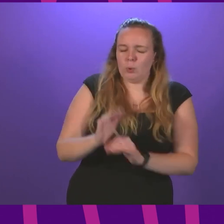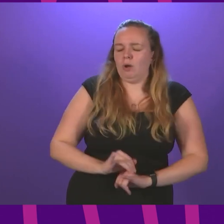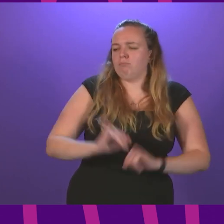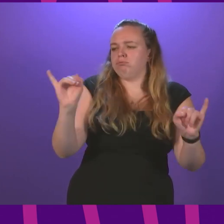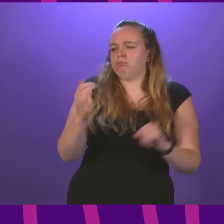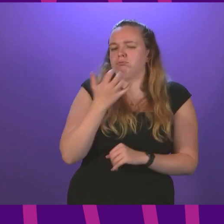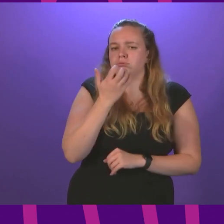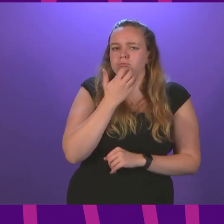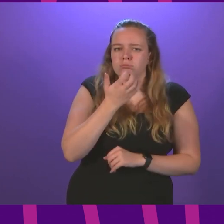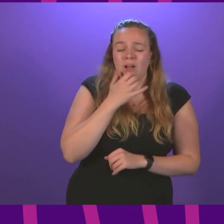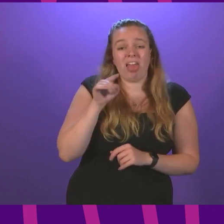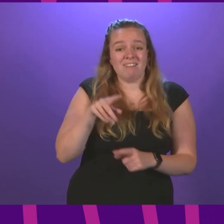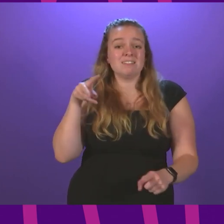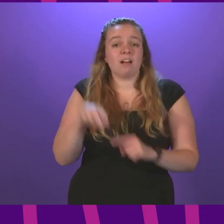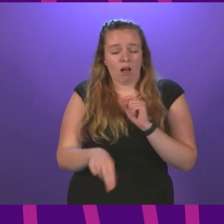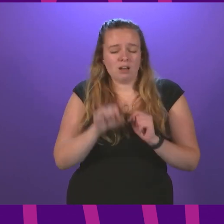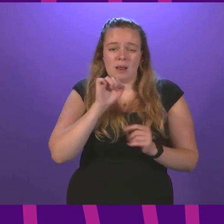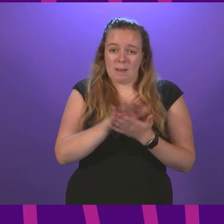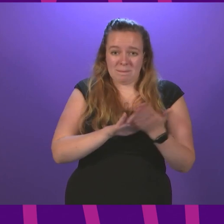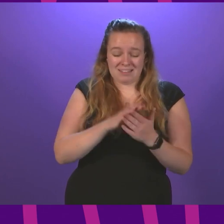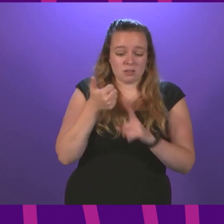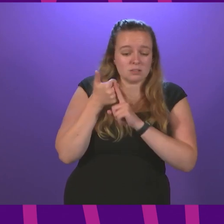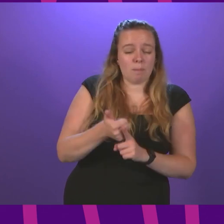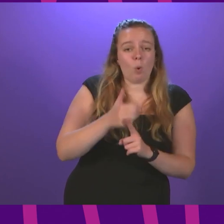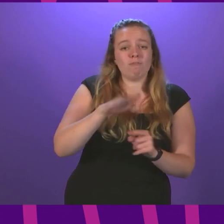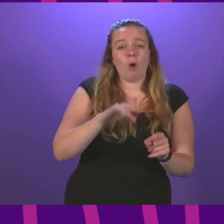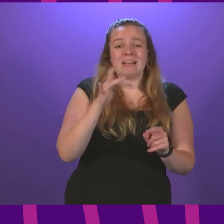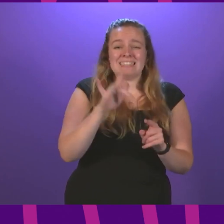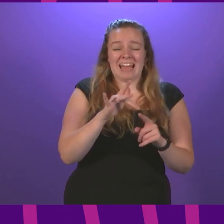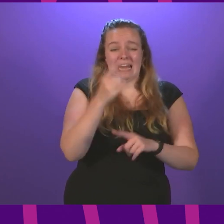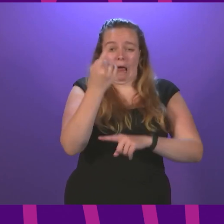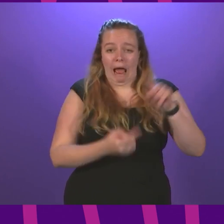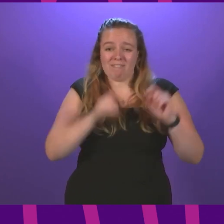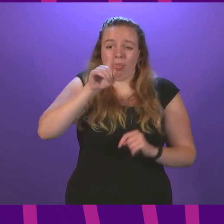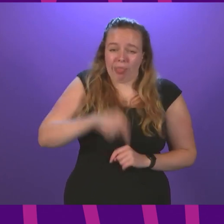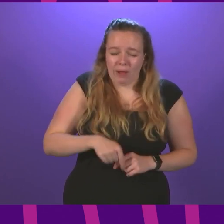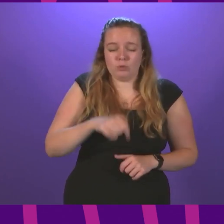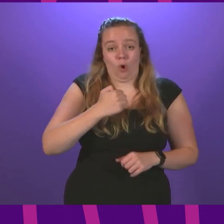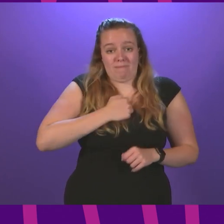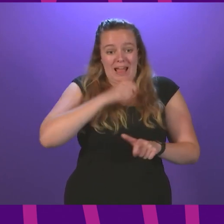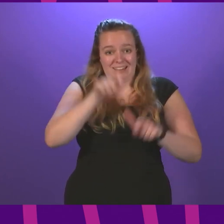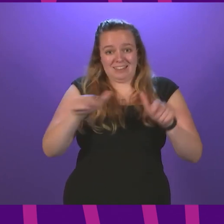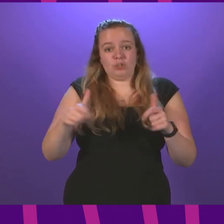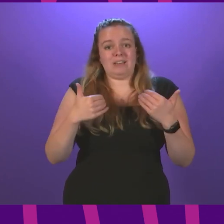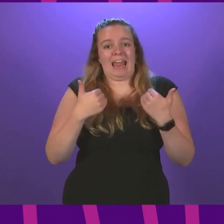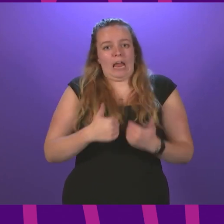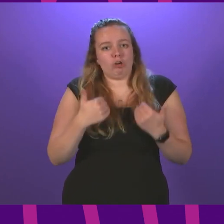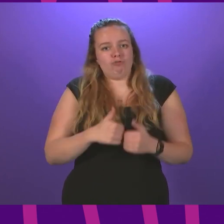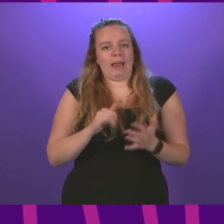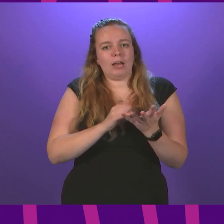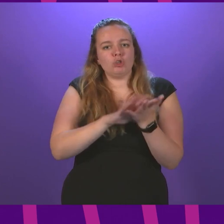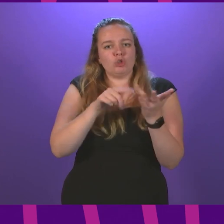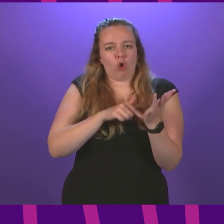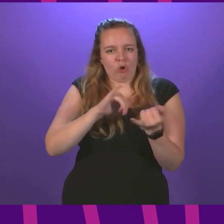unbearable hardship? This cut is going to strip support from ten and a half thousand of my constituents in airdrean shots. It is going to